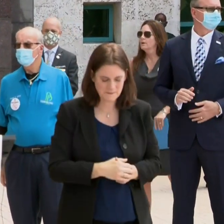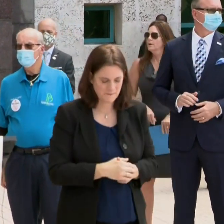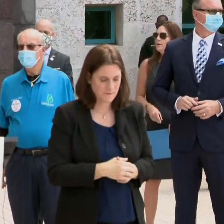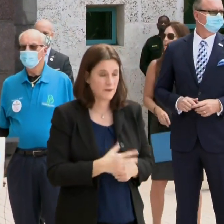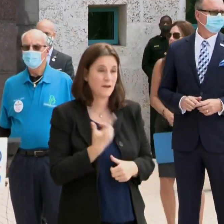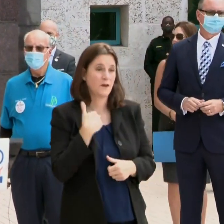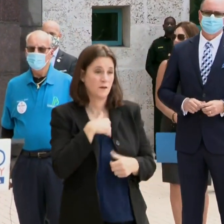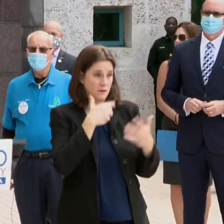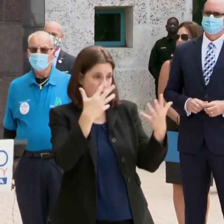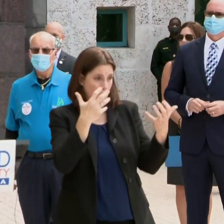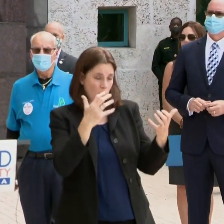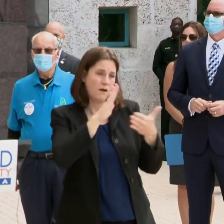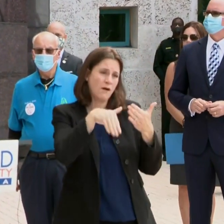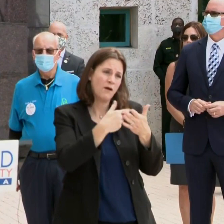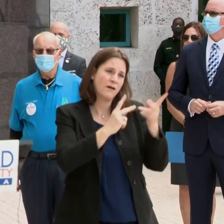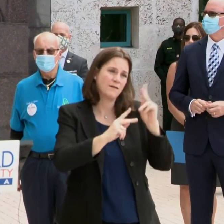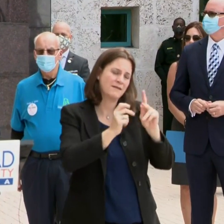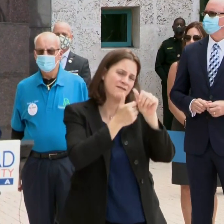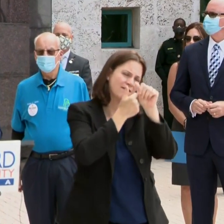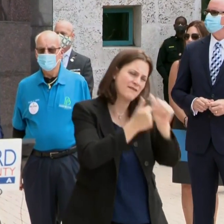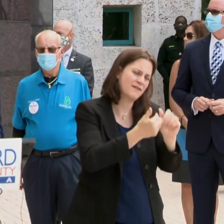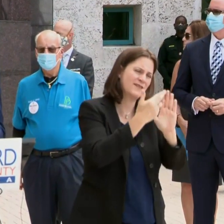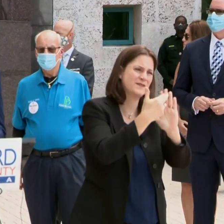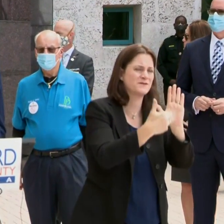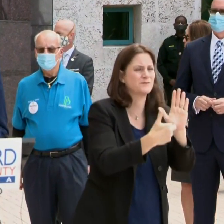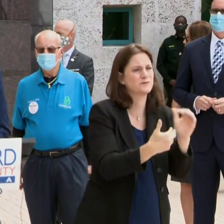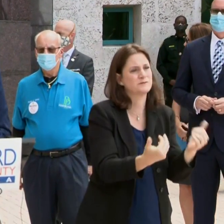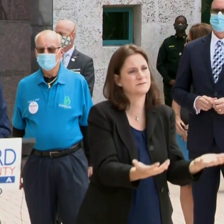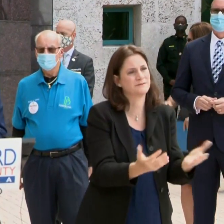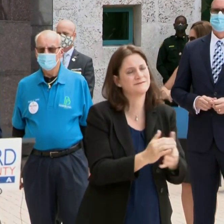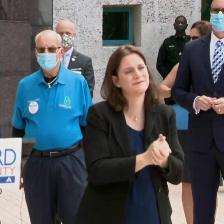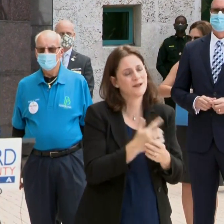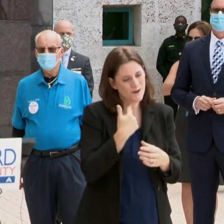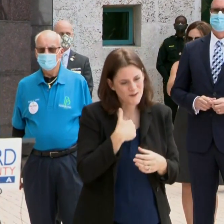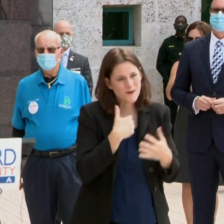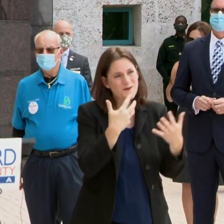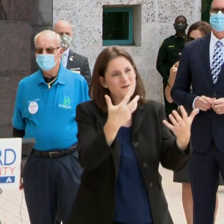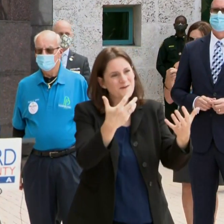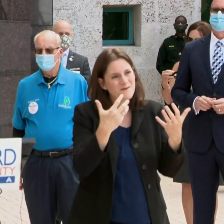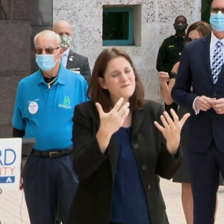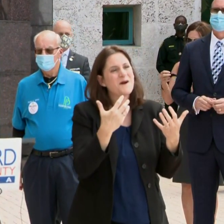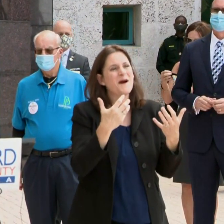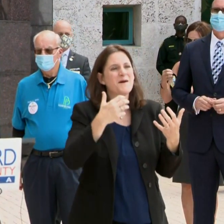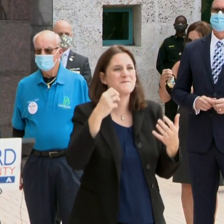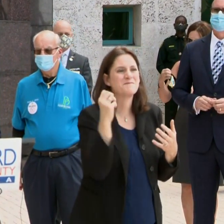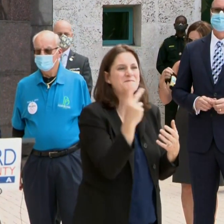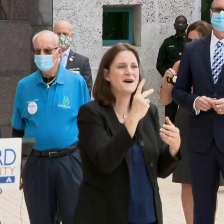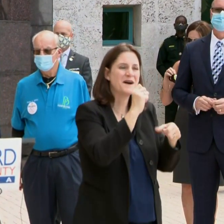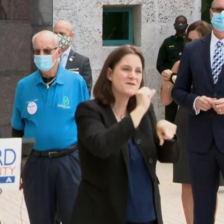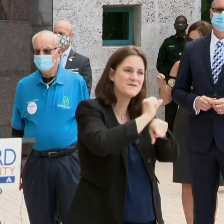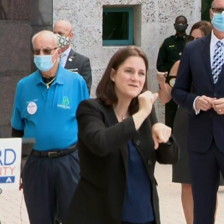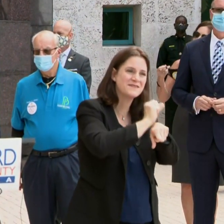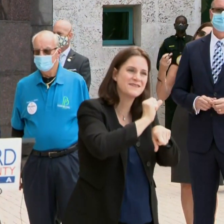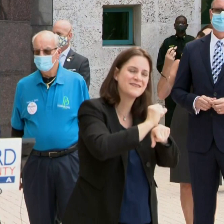So we want everyone to comply. We want to be able to get back to where we can get people back to work.